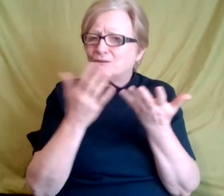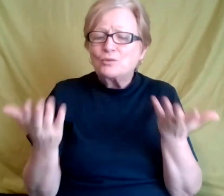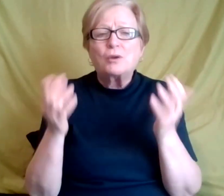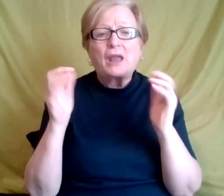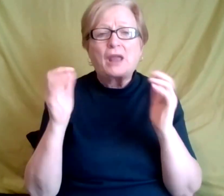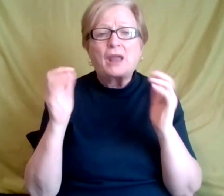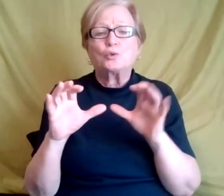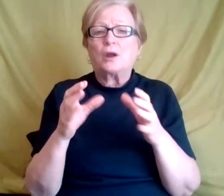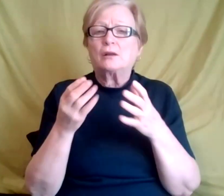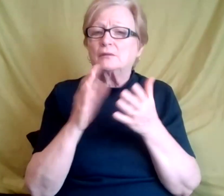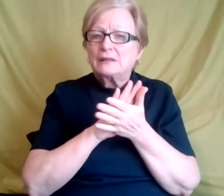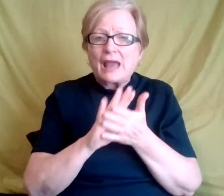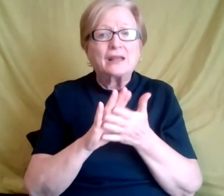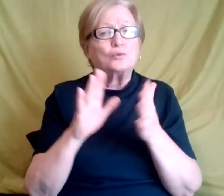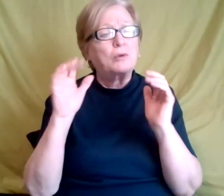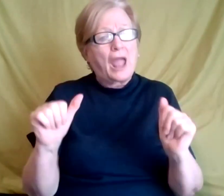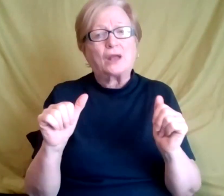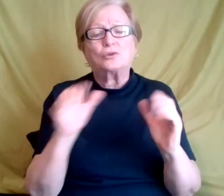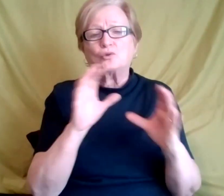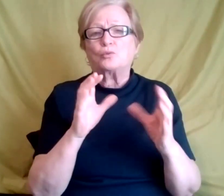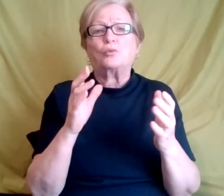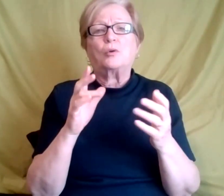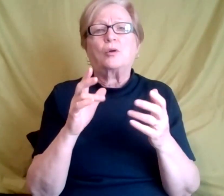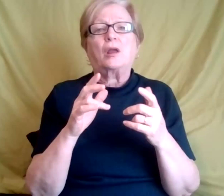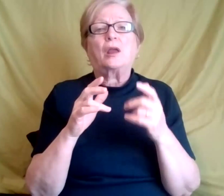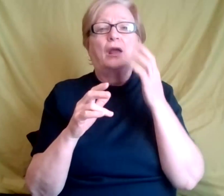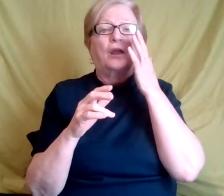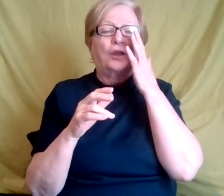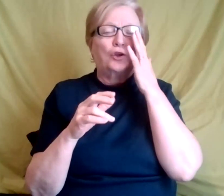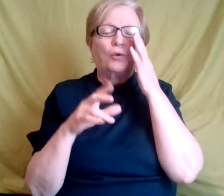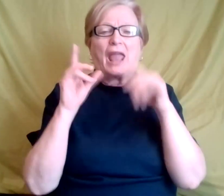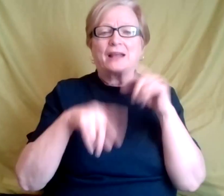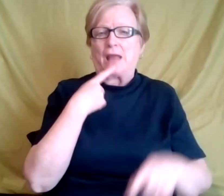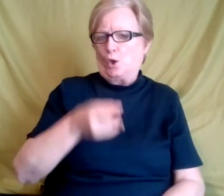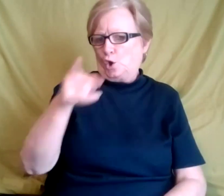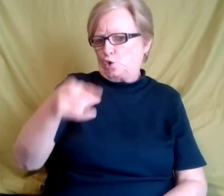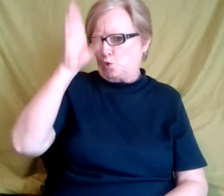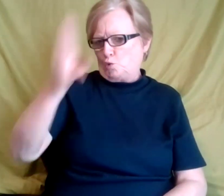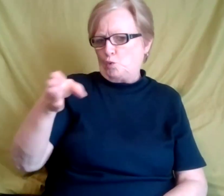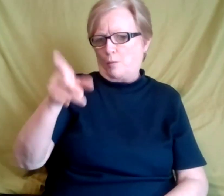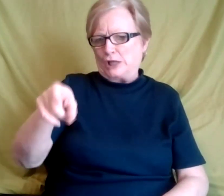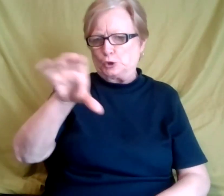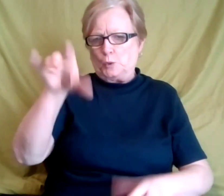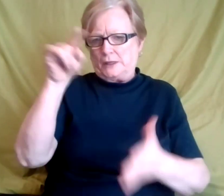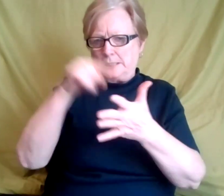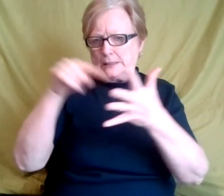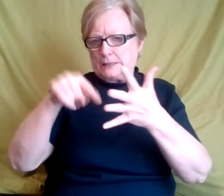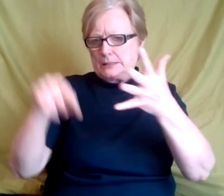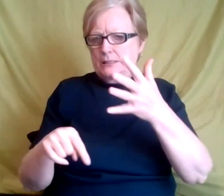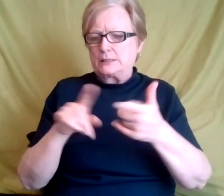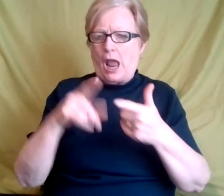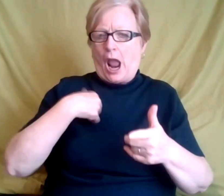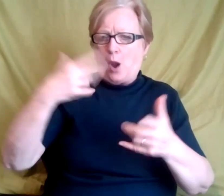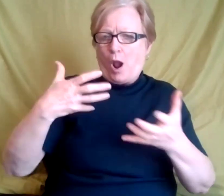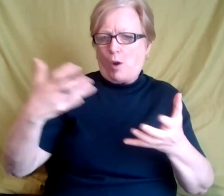we're saying that, you know, Hey, you're going to do this, Mr. Employer, you're going to do that, Ms. Employer. We want this, we want that. It